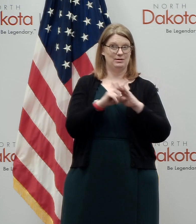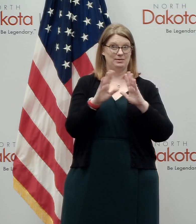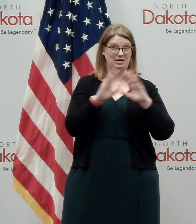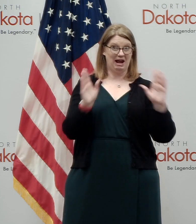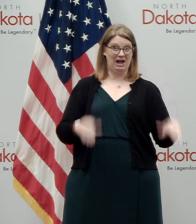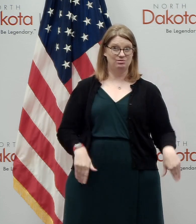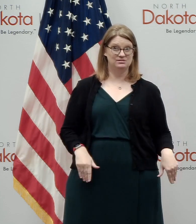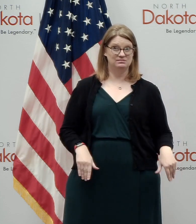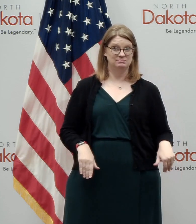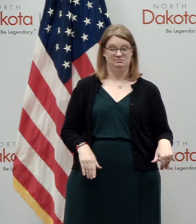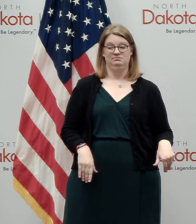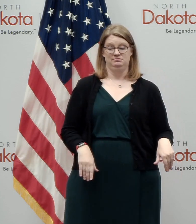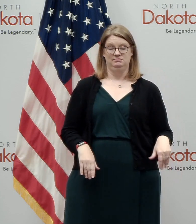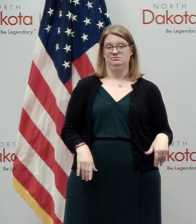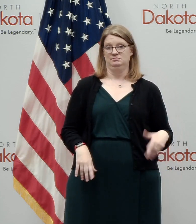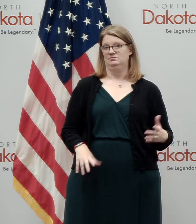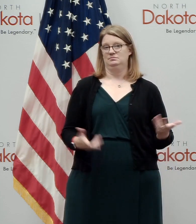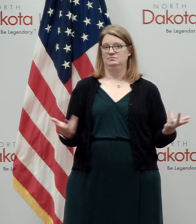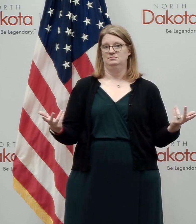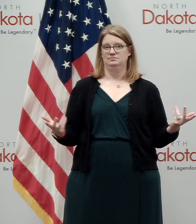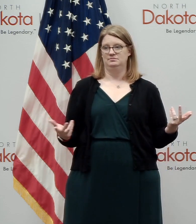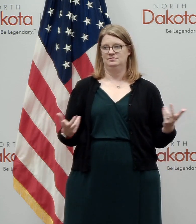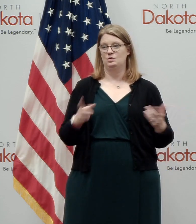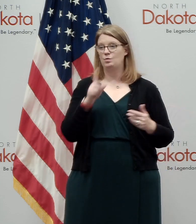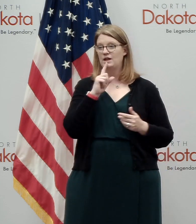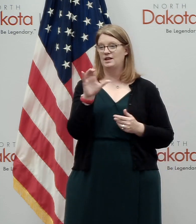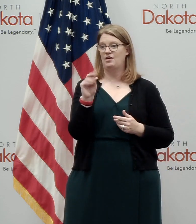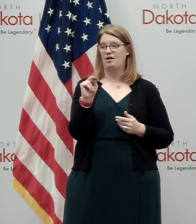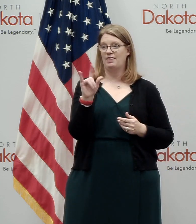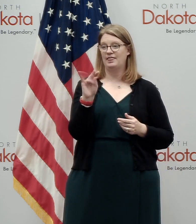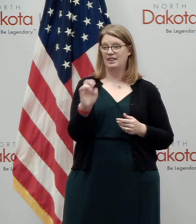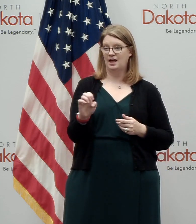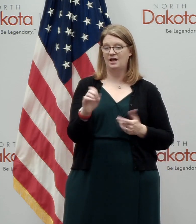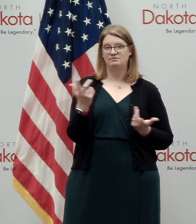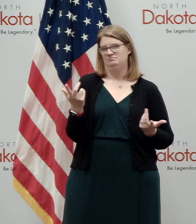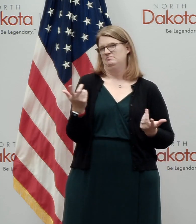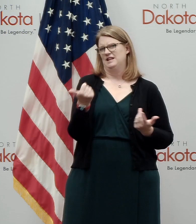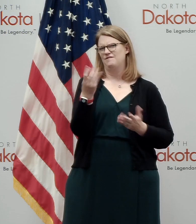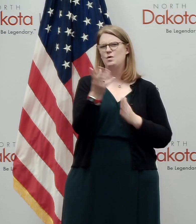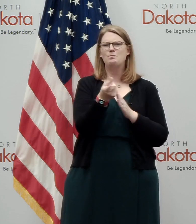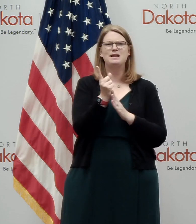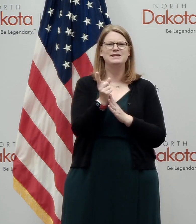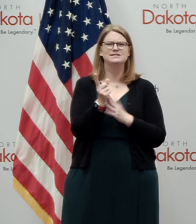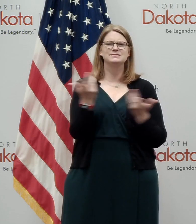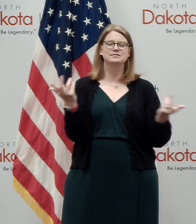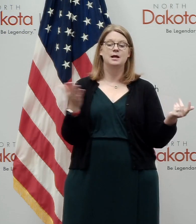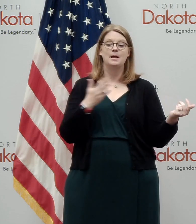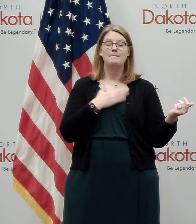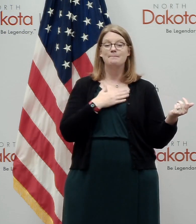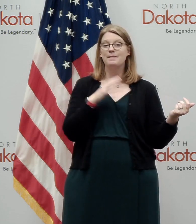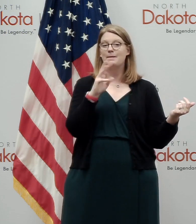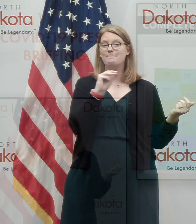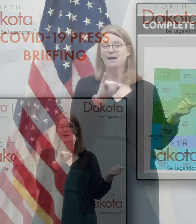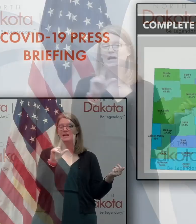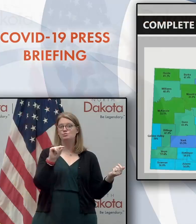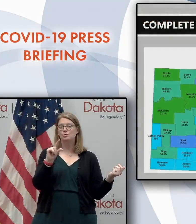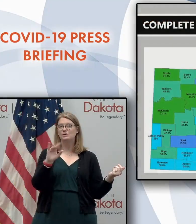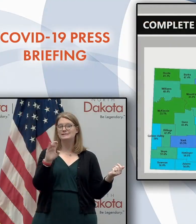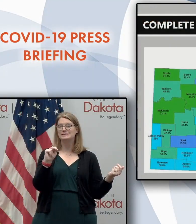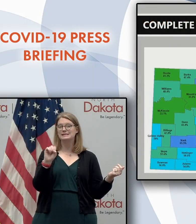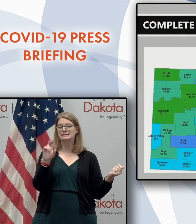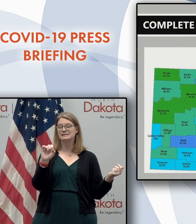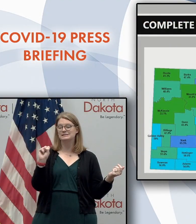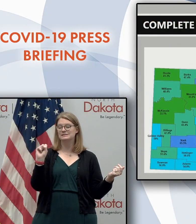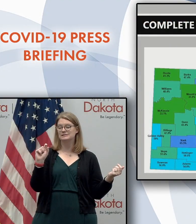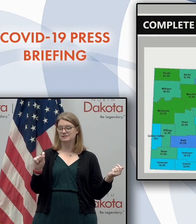COVID or any time, uh, during the Census, go online right now. It takes only a few minutes. So my2020census.gov